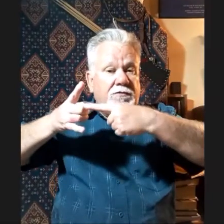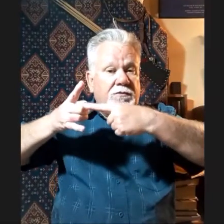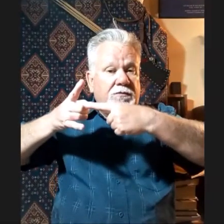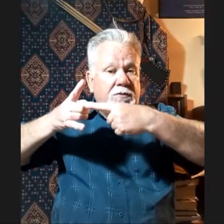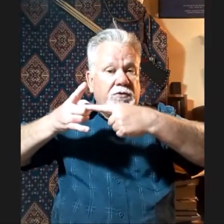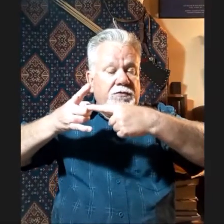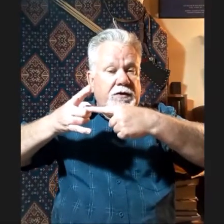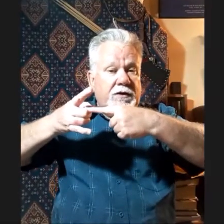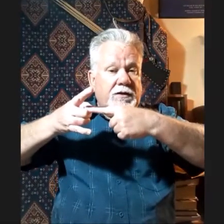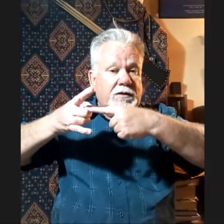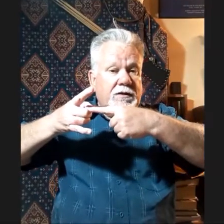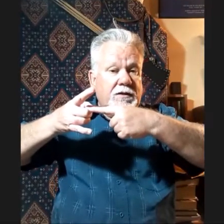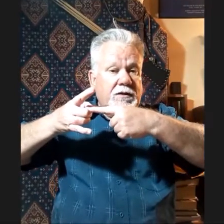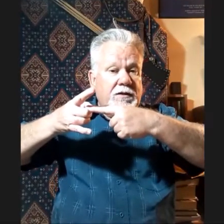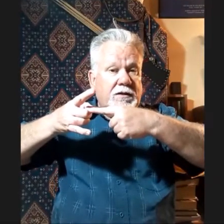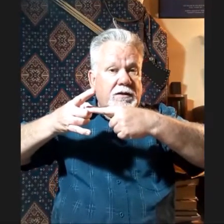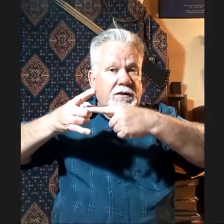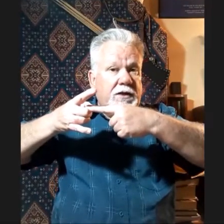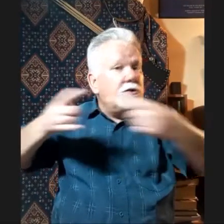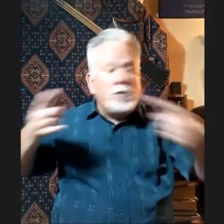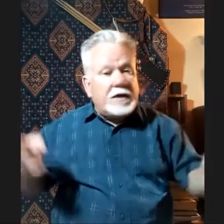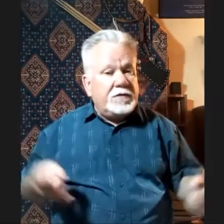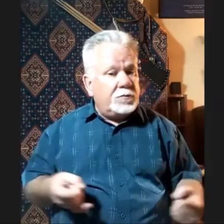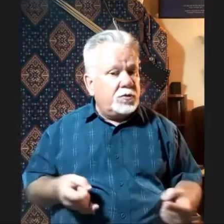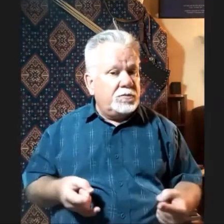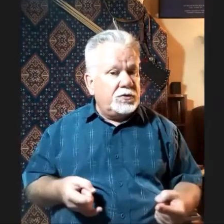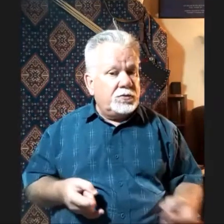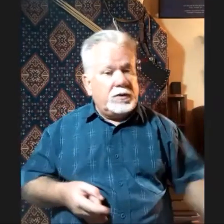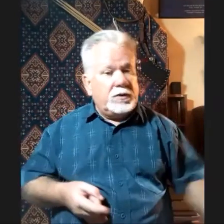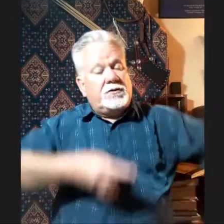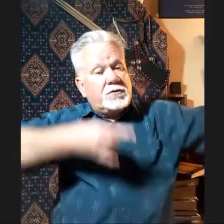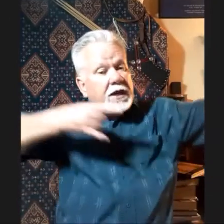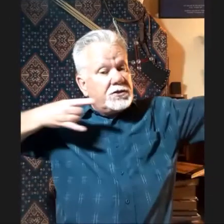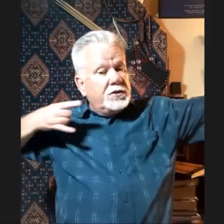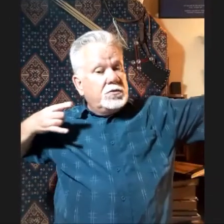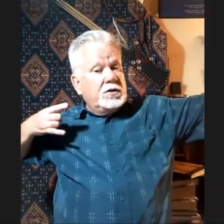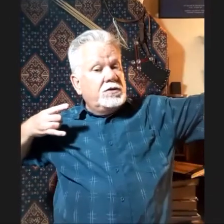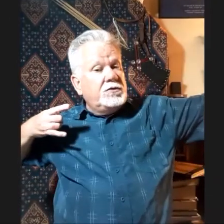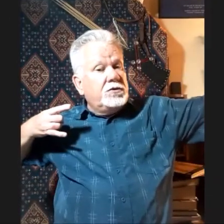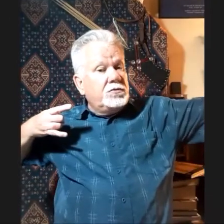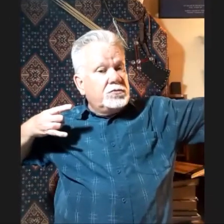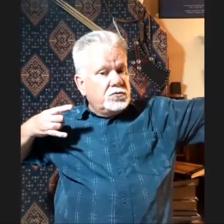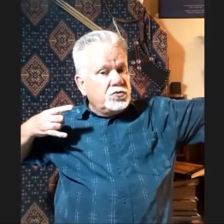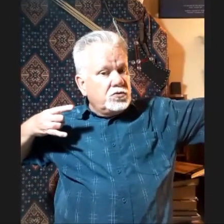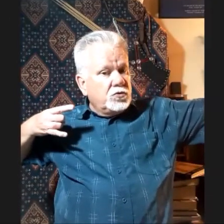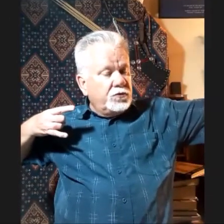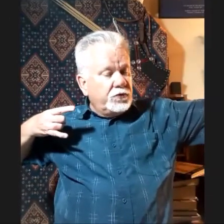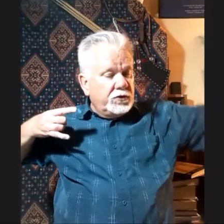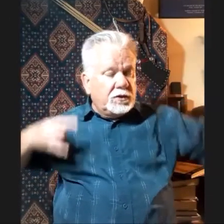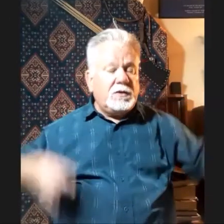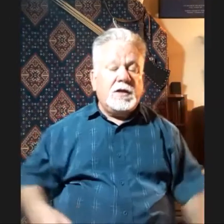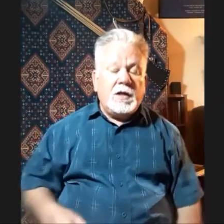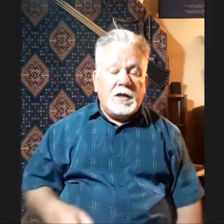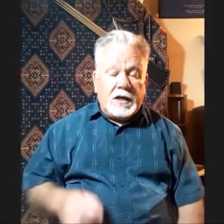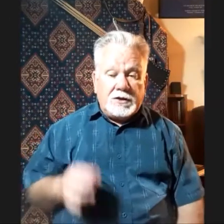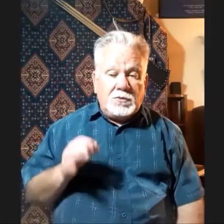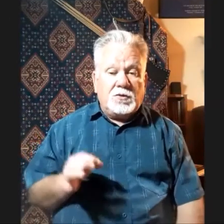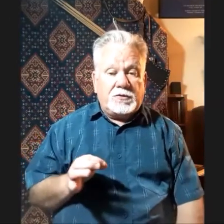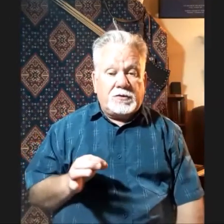the middle finger, then you don't have that problem at all and it's actually quite easy to draw further and you also